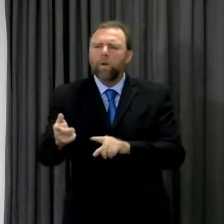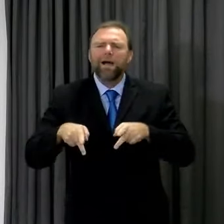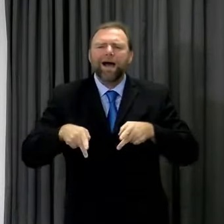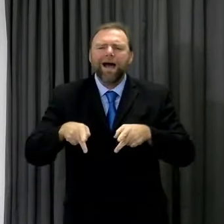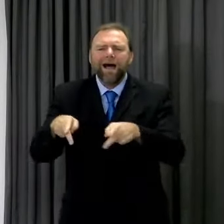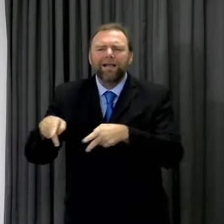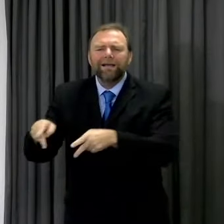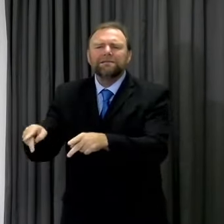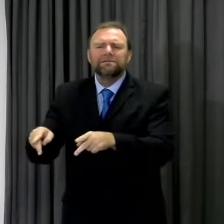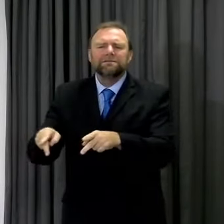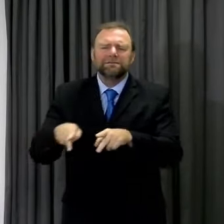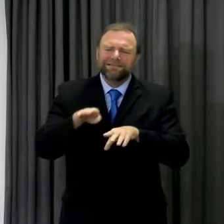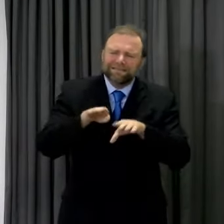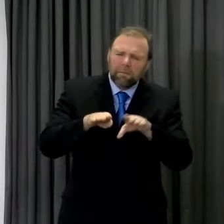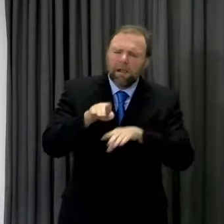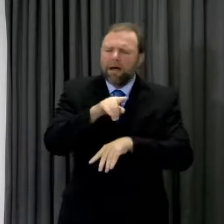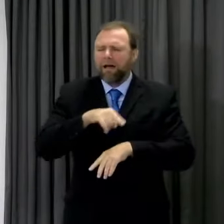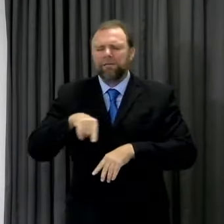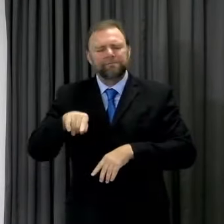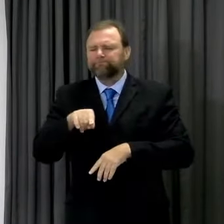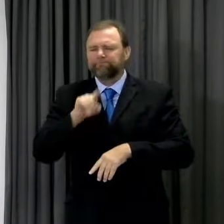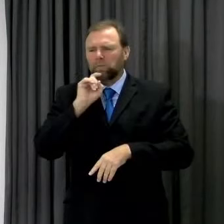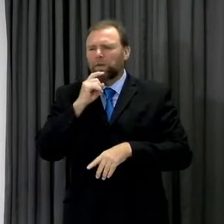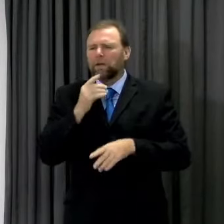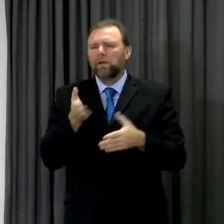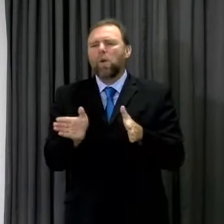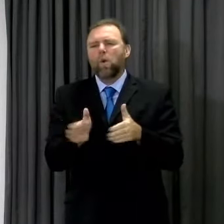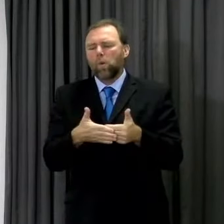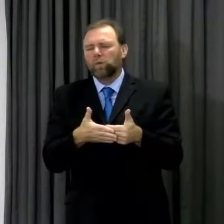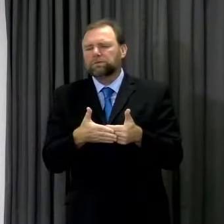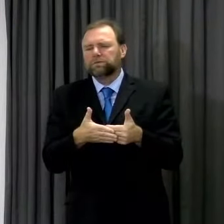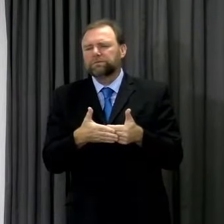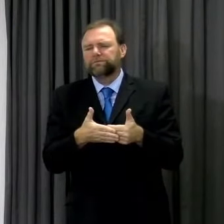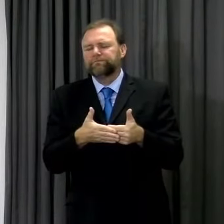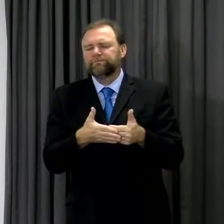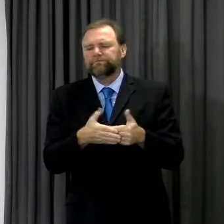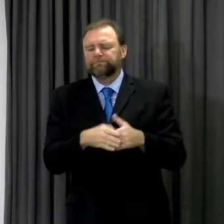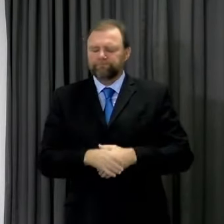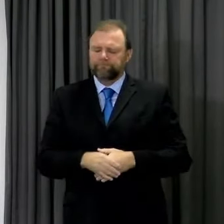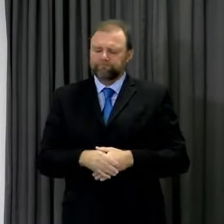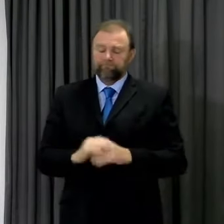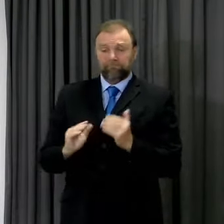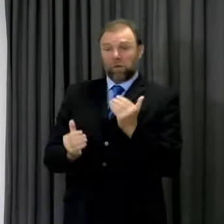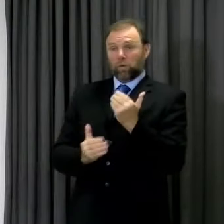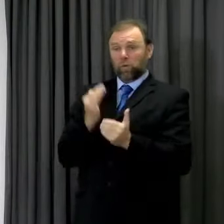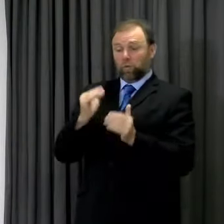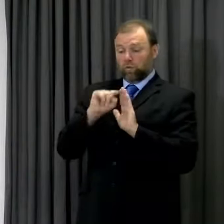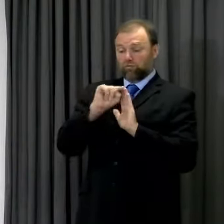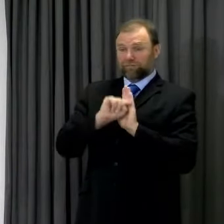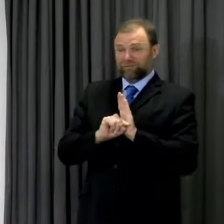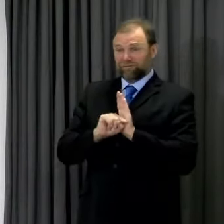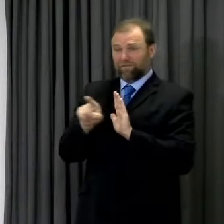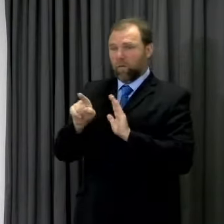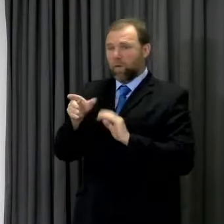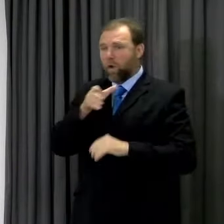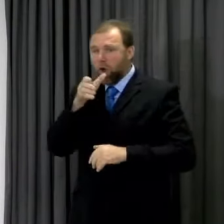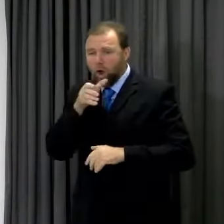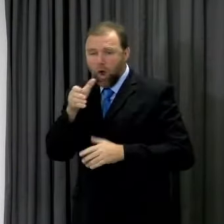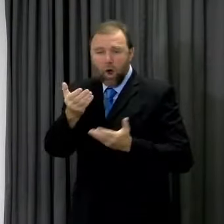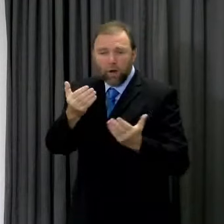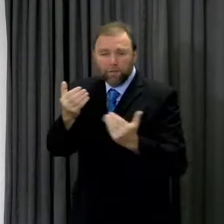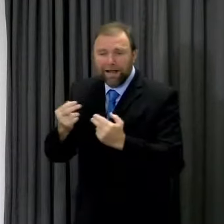venues will now close. There will be new restrictions in the hospitality industry,